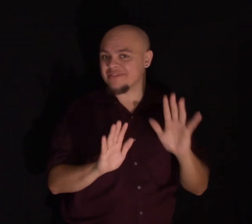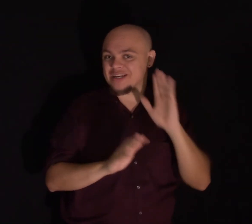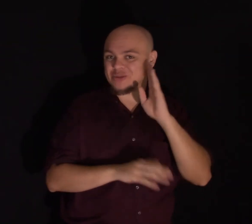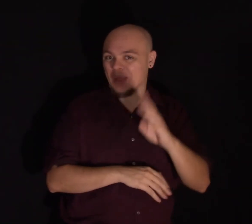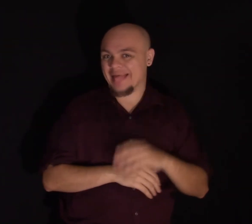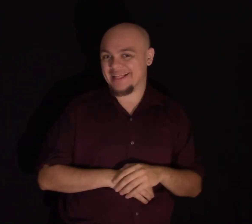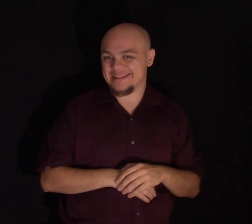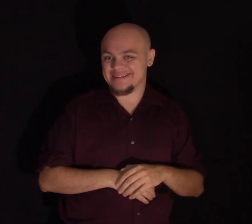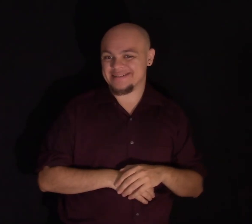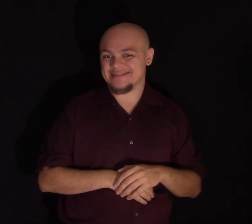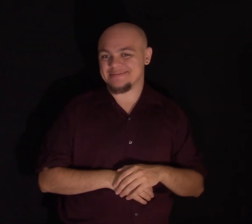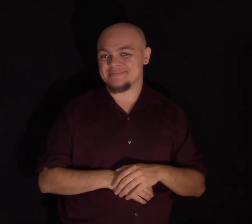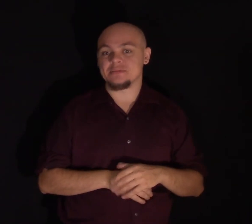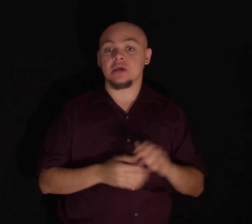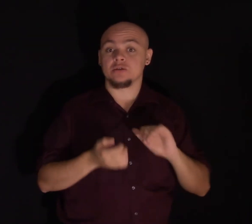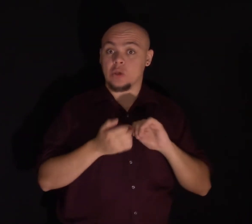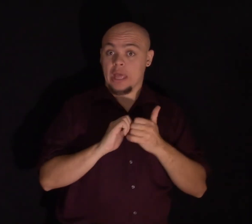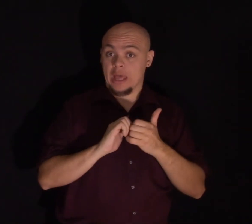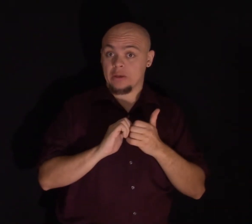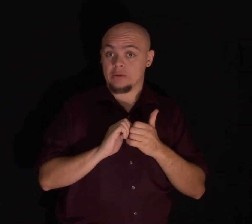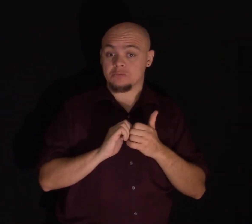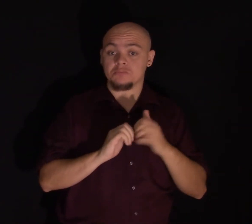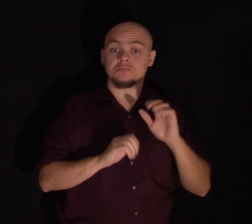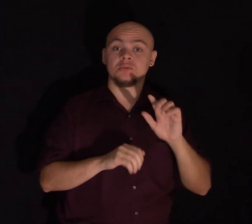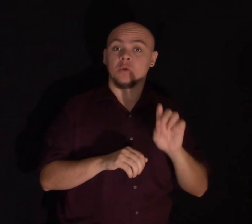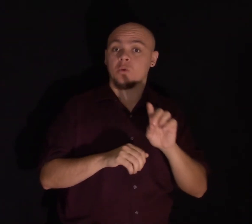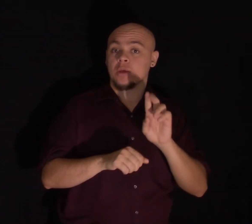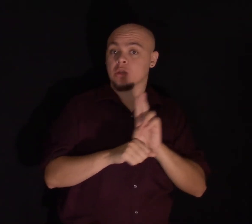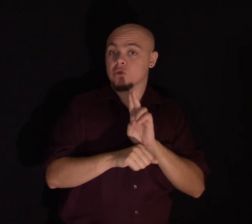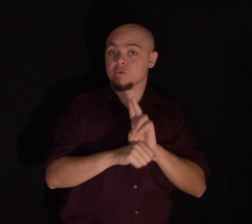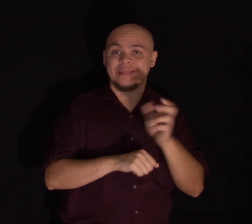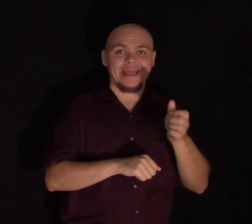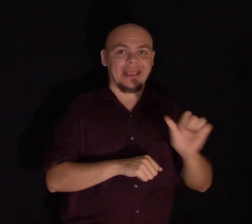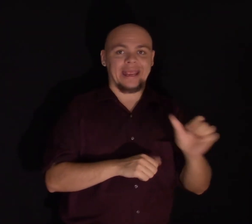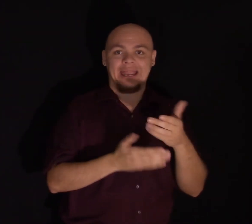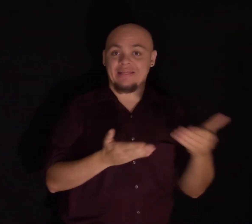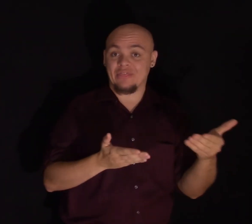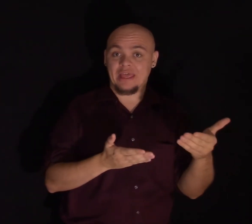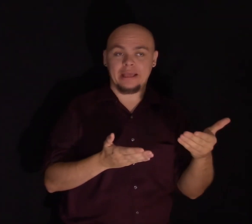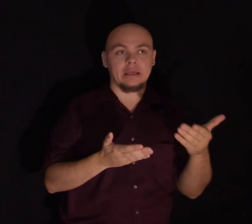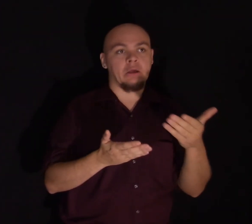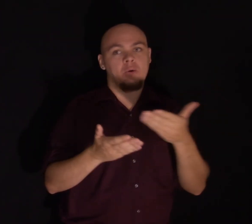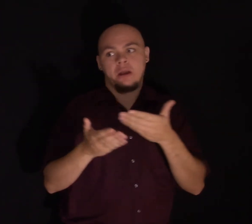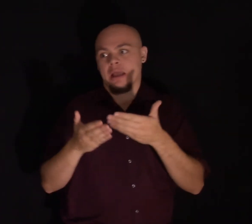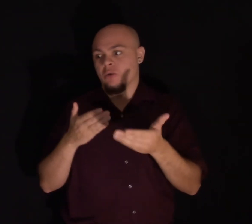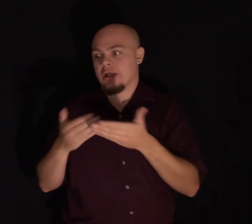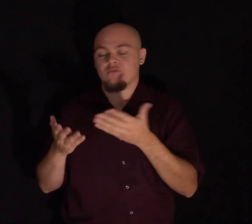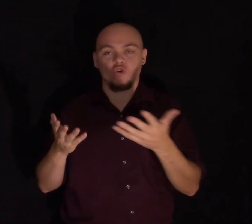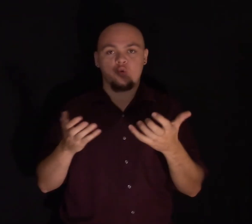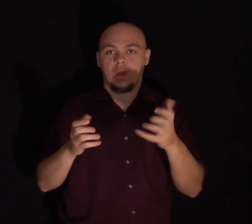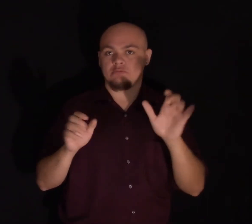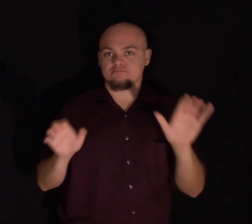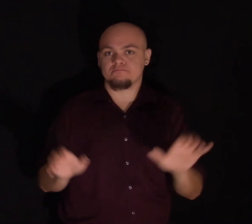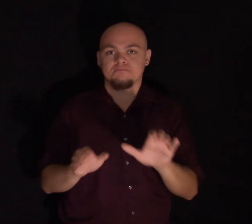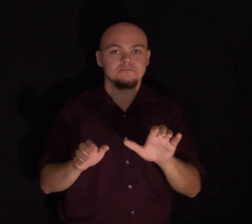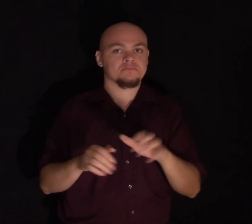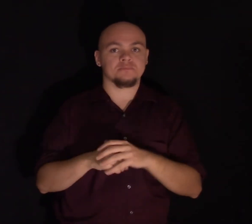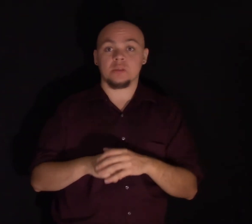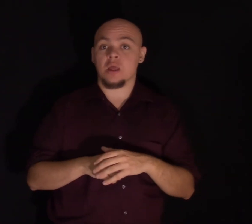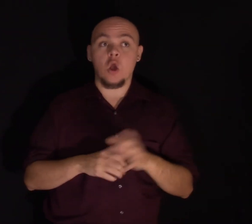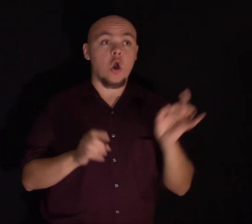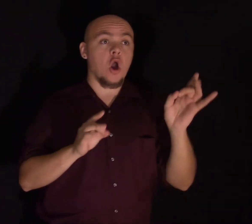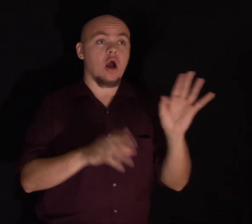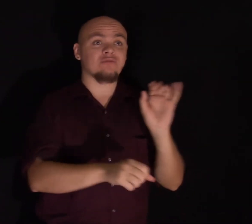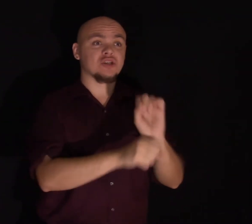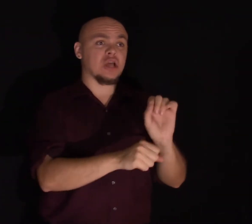this is how you do it. So you can use it, as I said, on anything or everything. You can use it to do all those horrible jobs you've